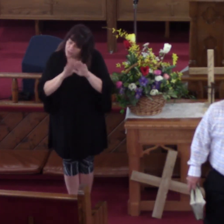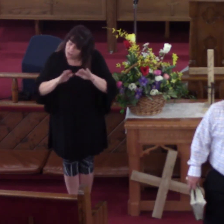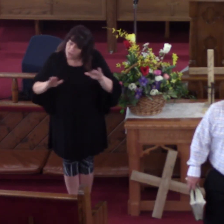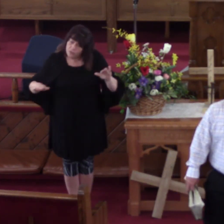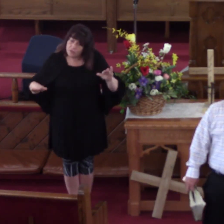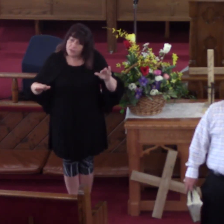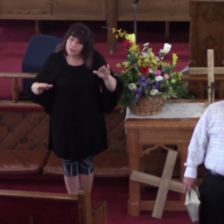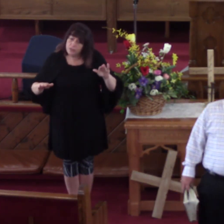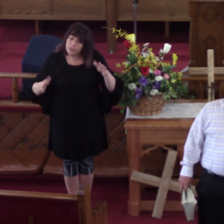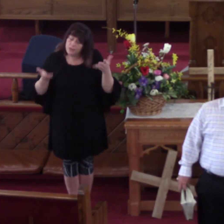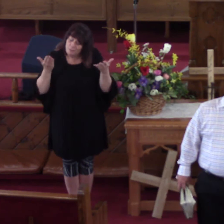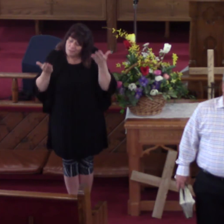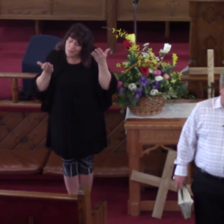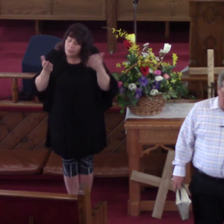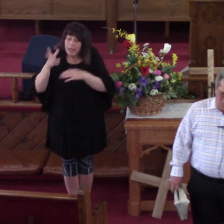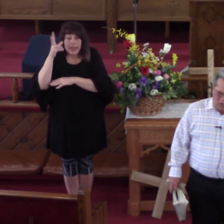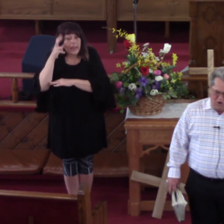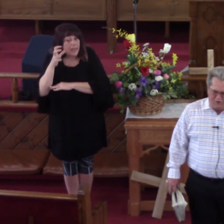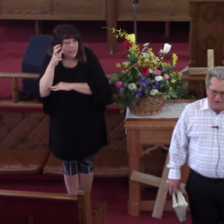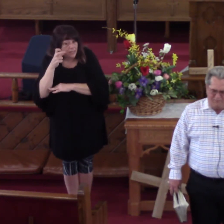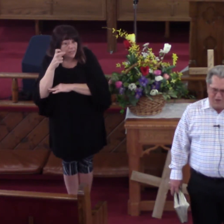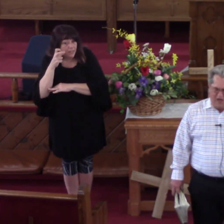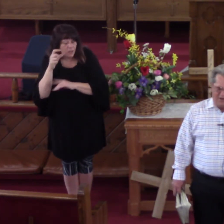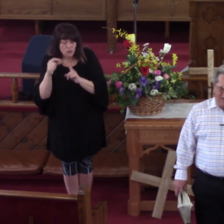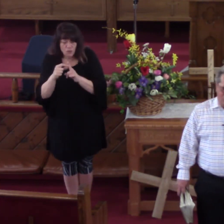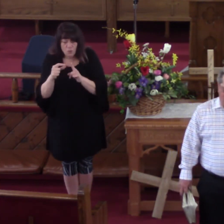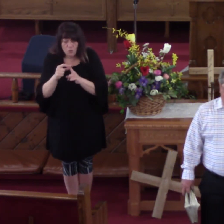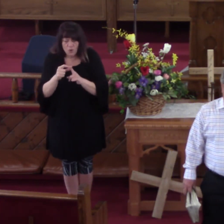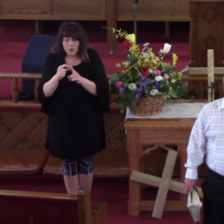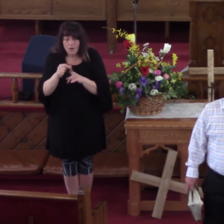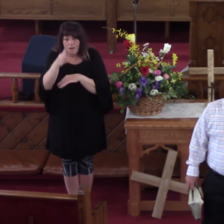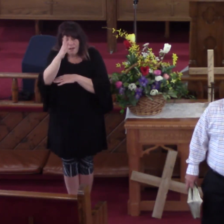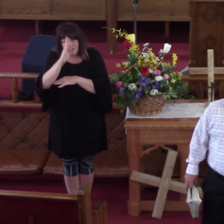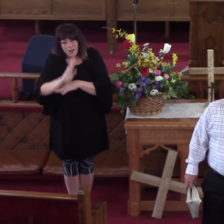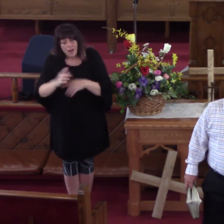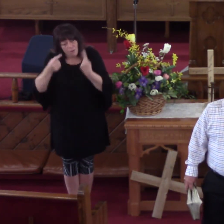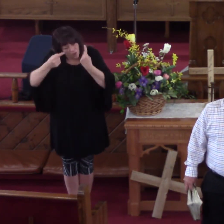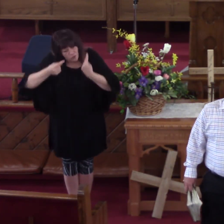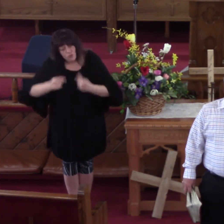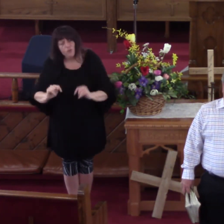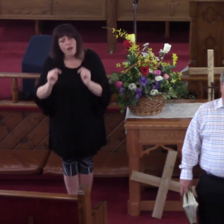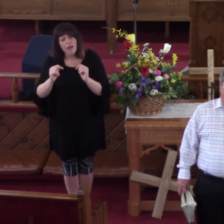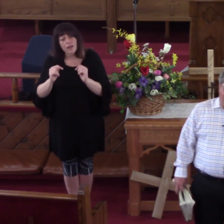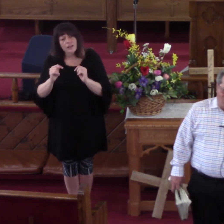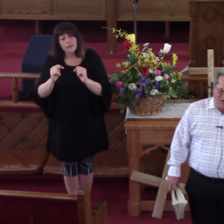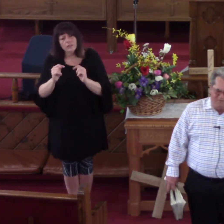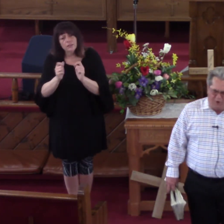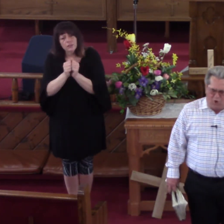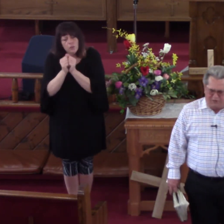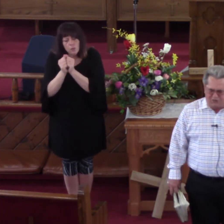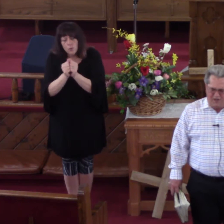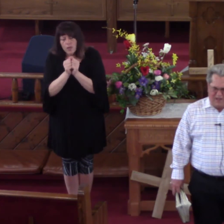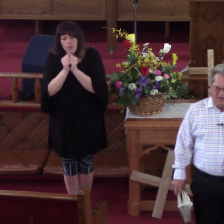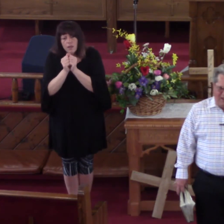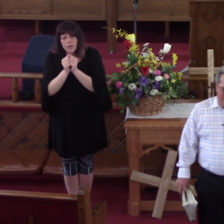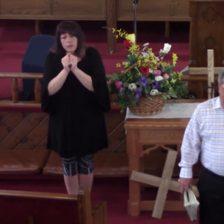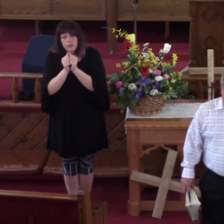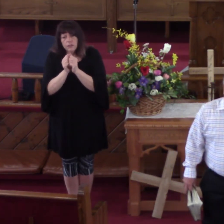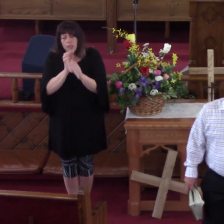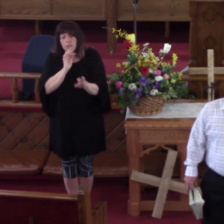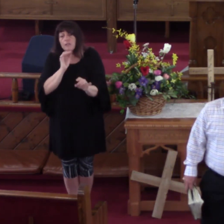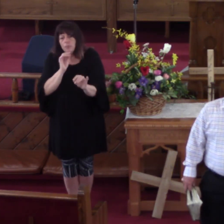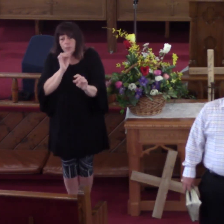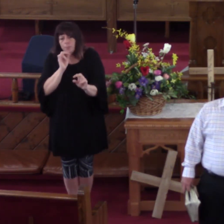Is Maybe Listening To The Word Of God As We Try To With Our Stammering Voice And